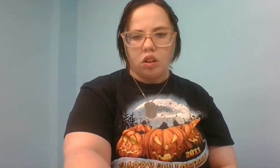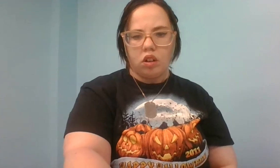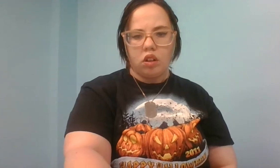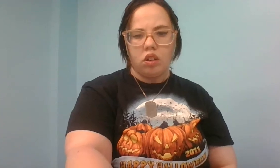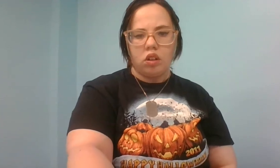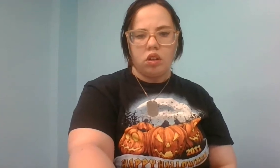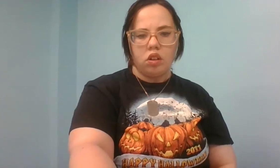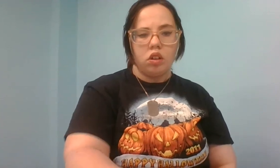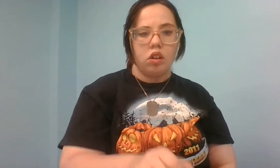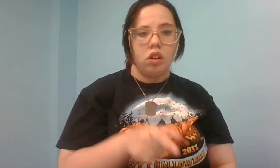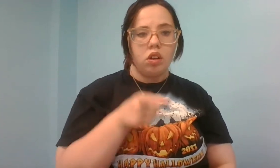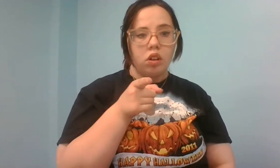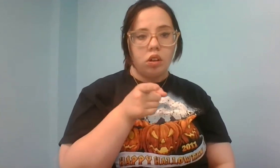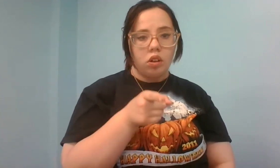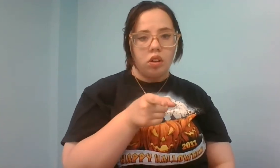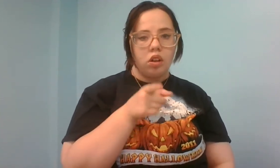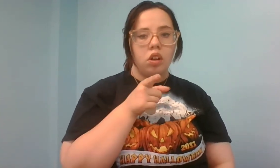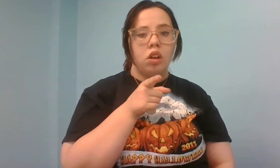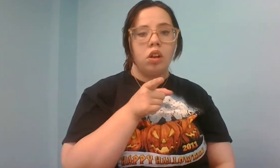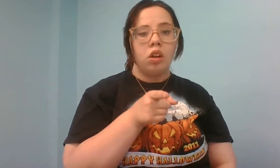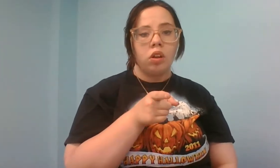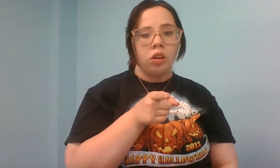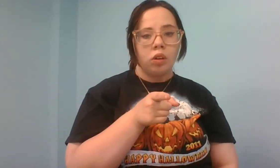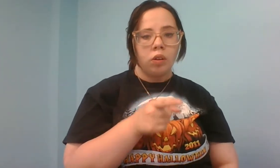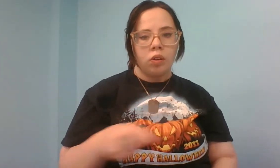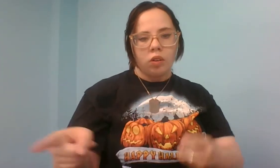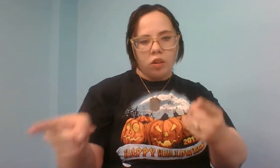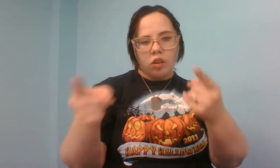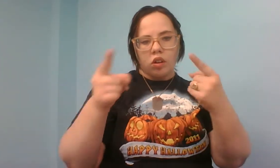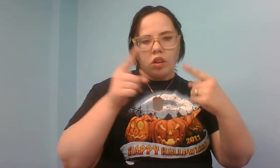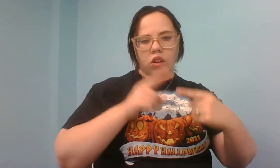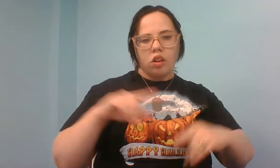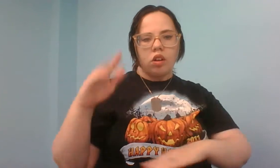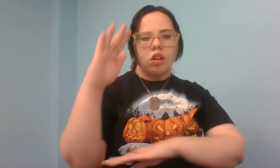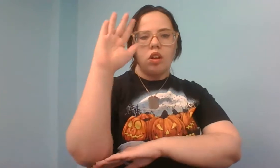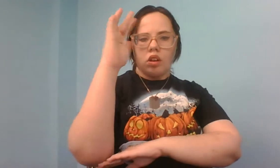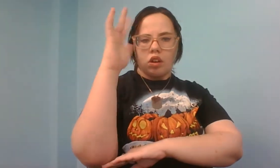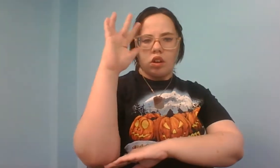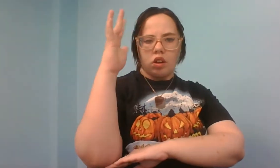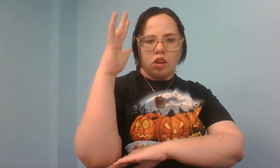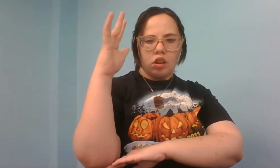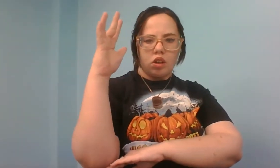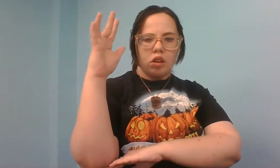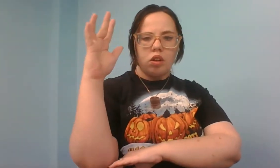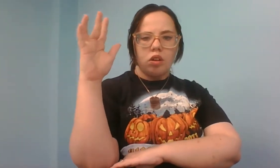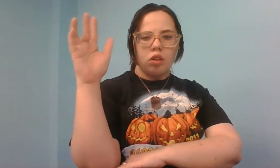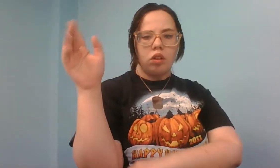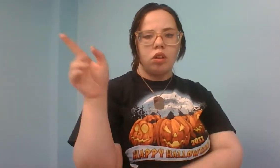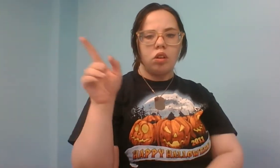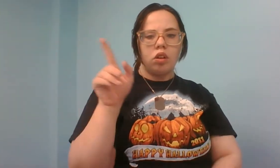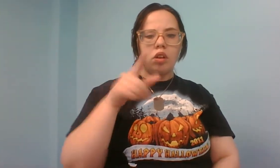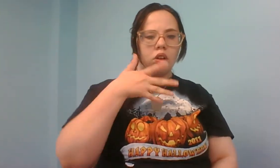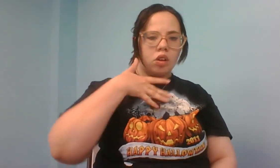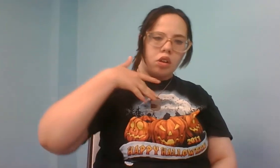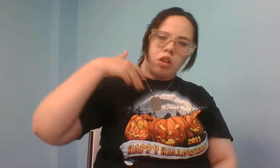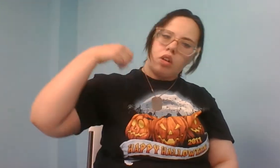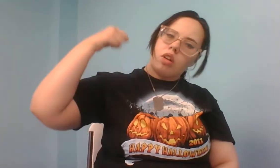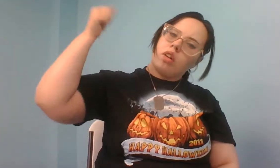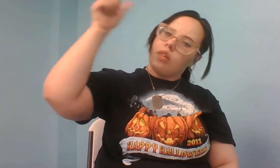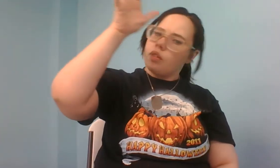Are you, are you, coming to the tree? They strung up a